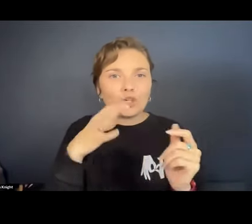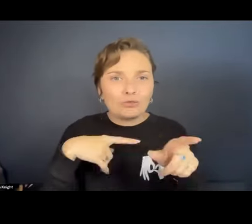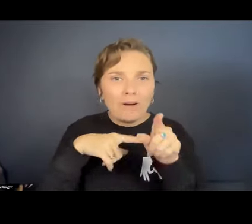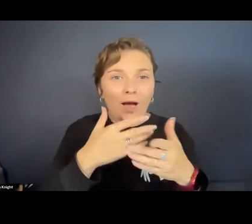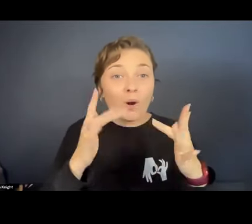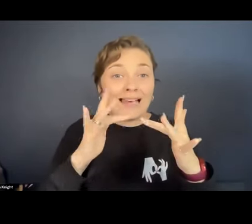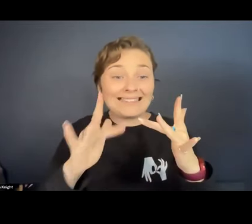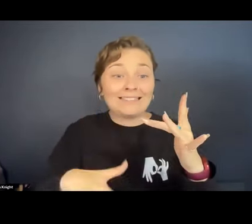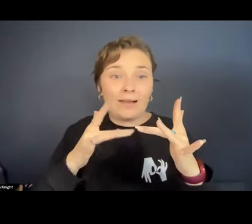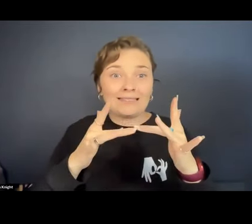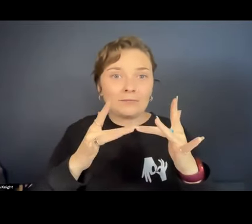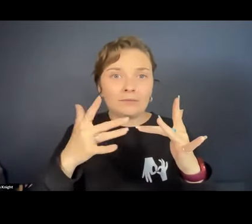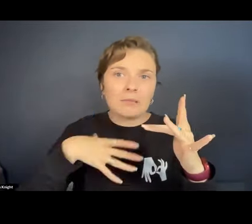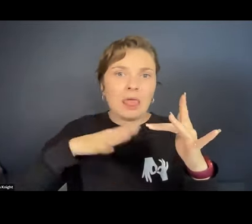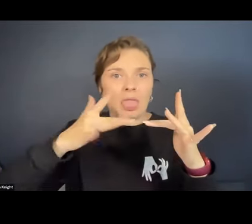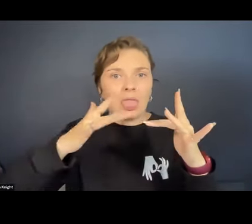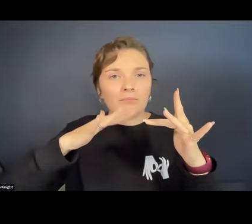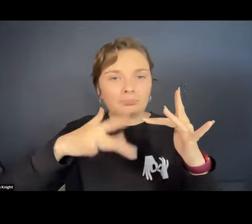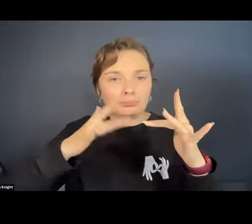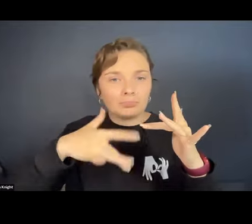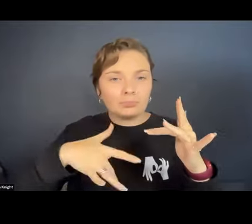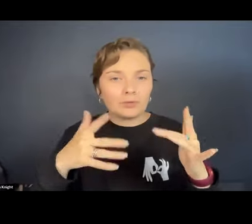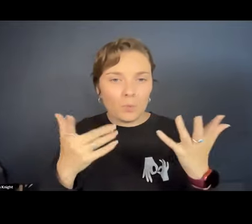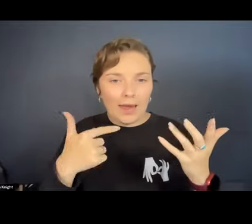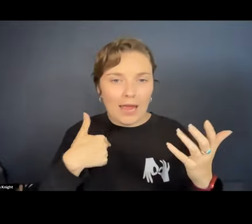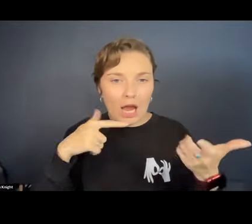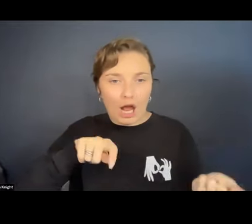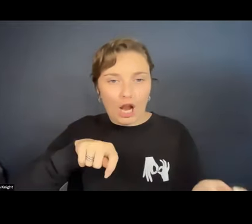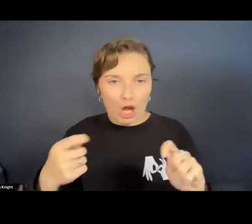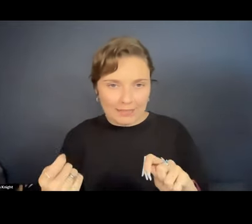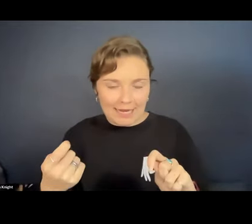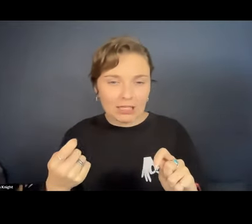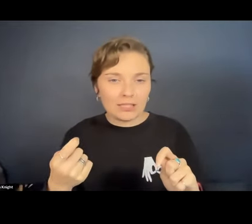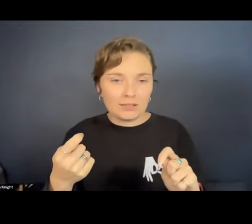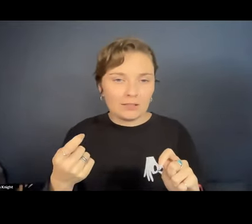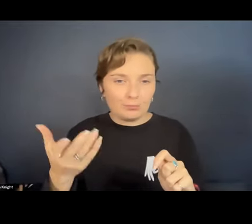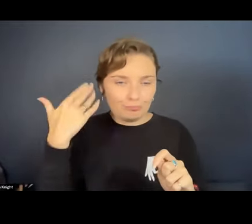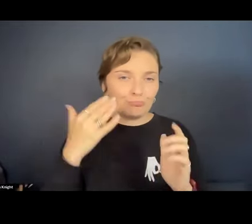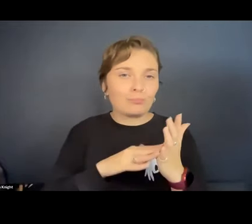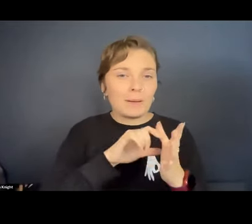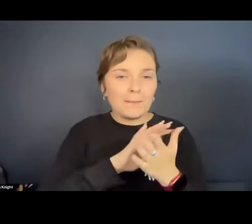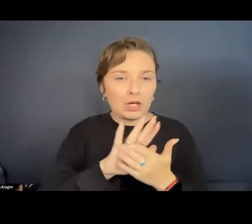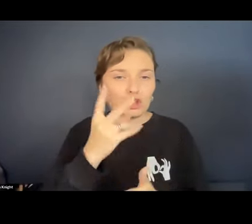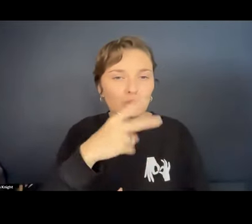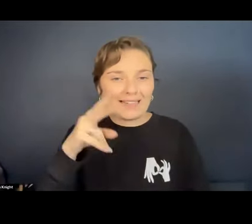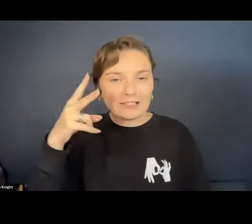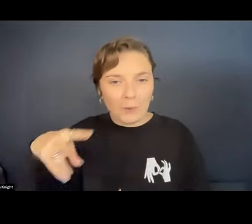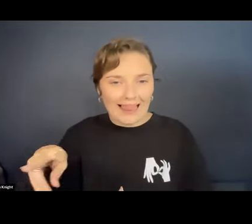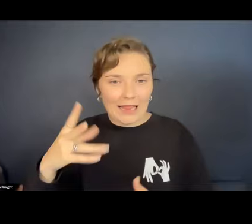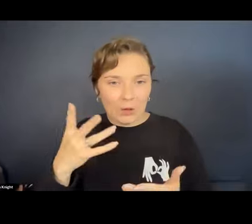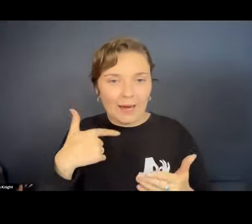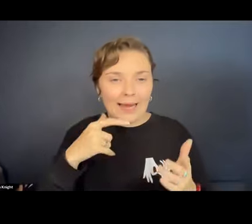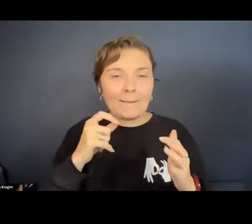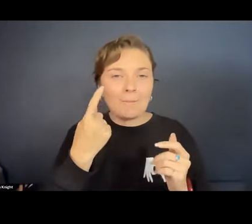Internet as well. I'll just say where I was locked down on initially in March 2020 was in a